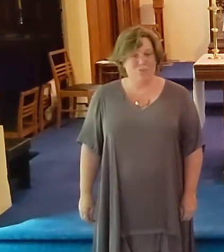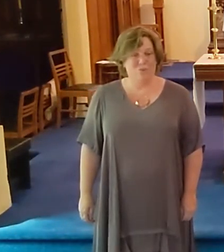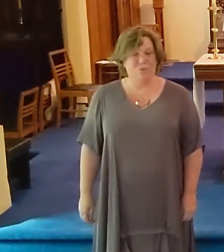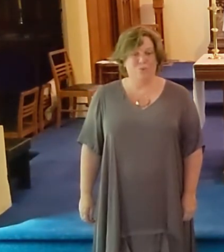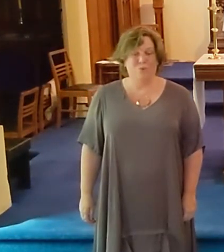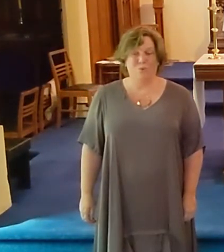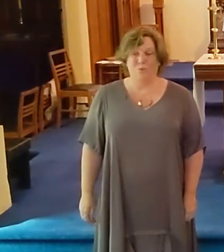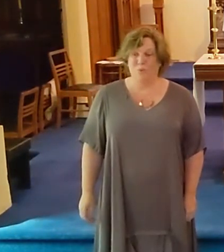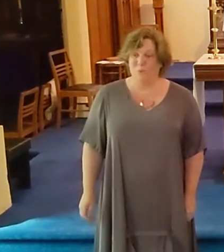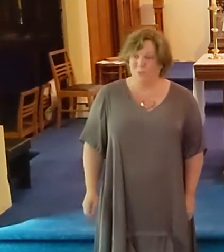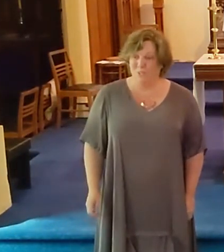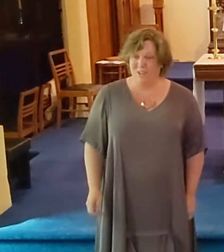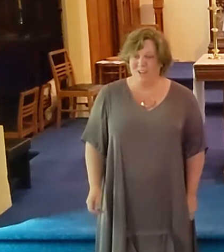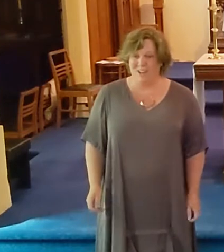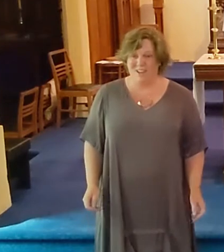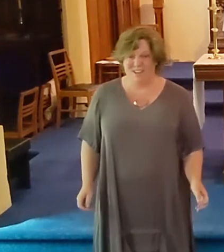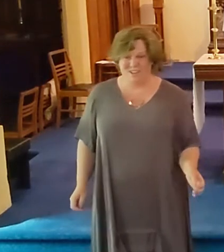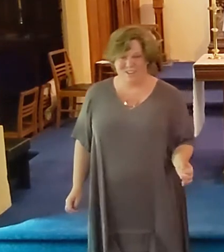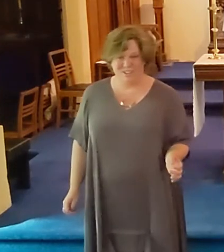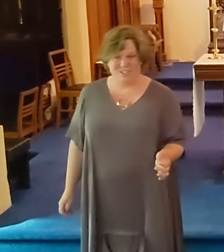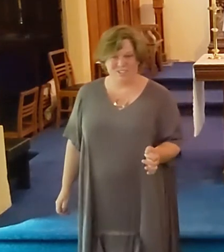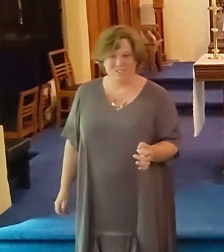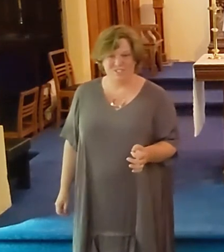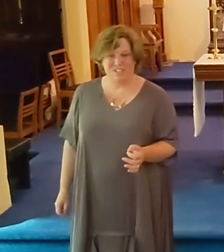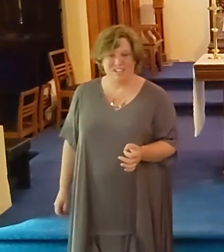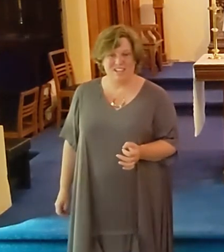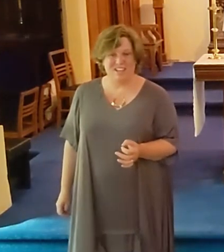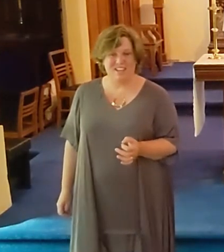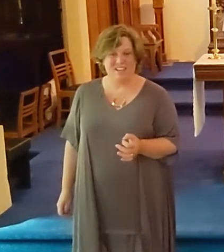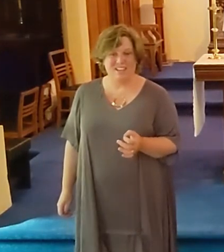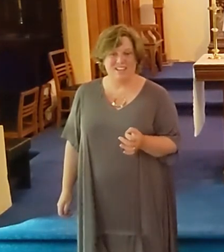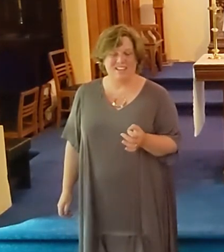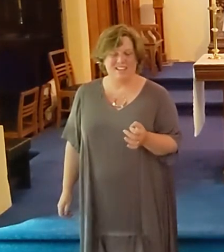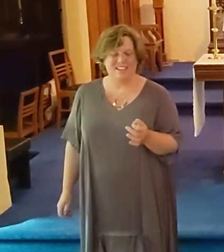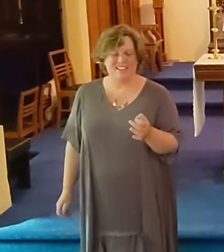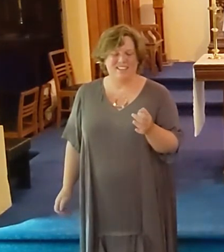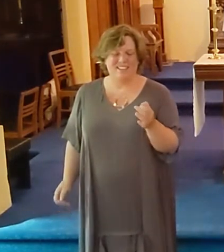my true love's hair.